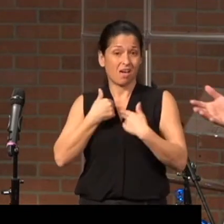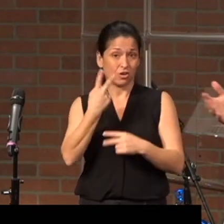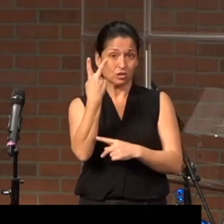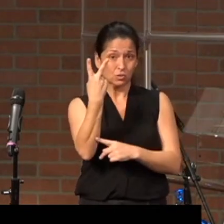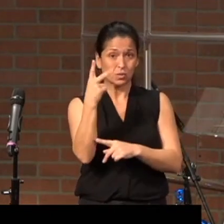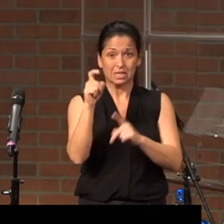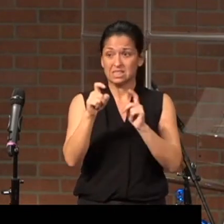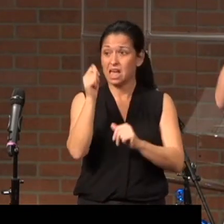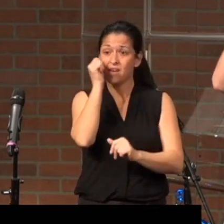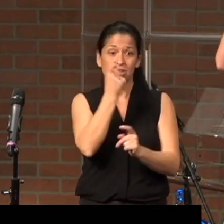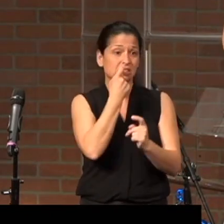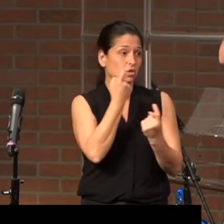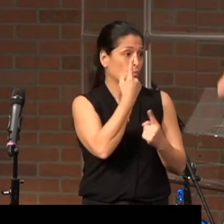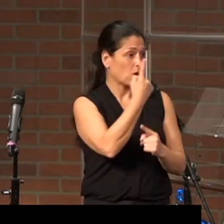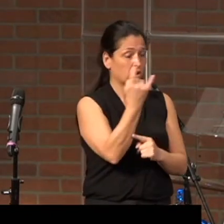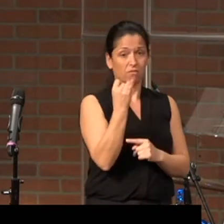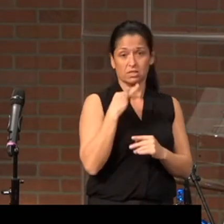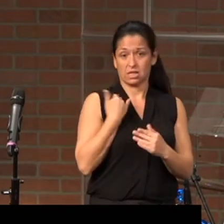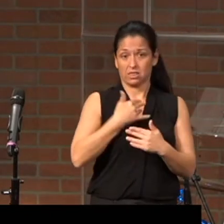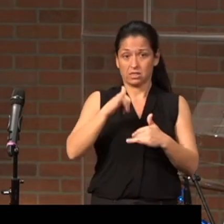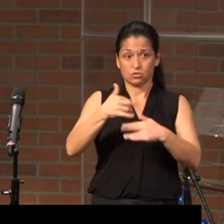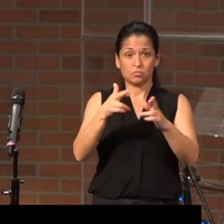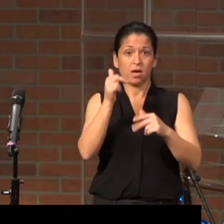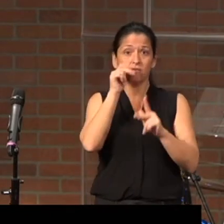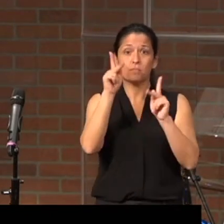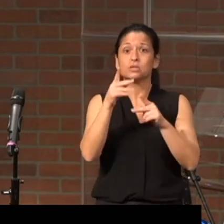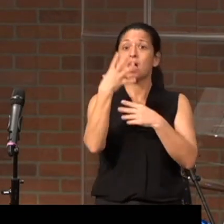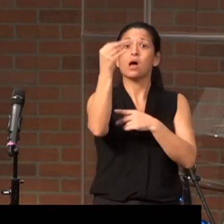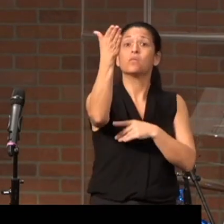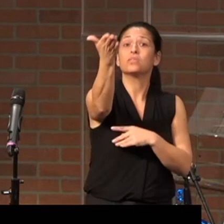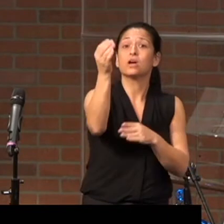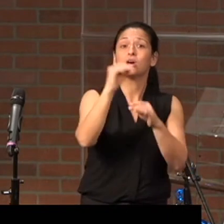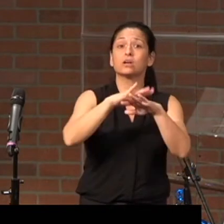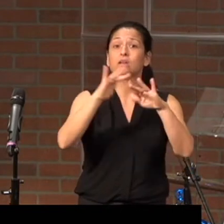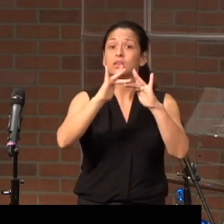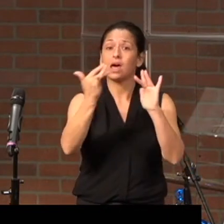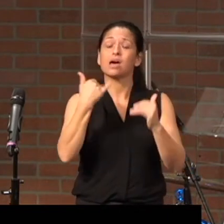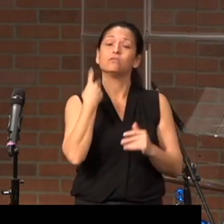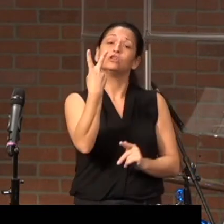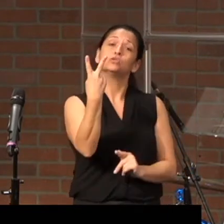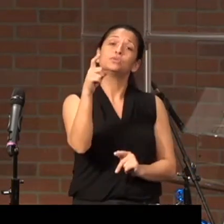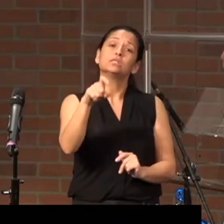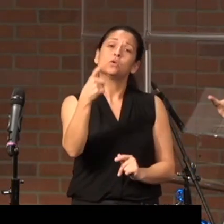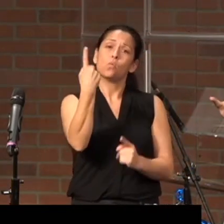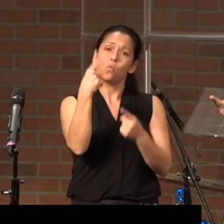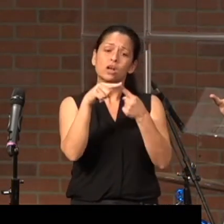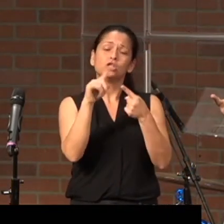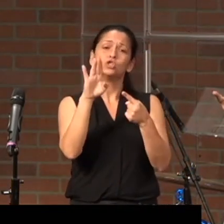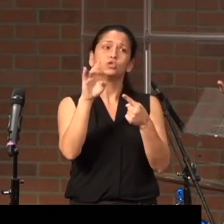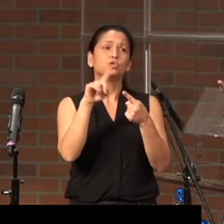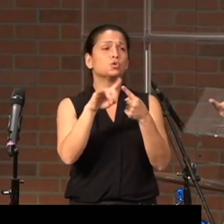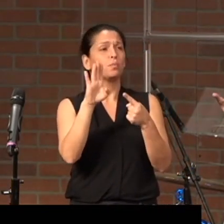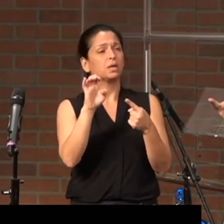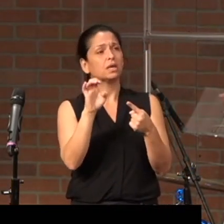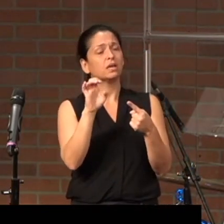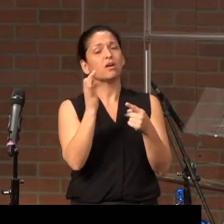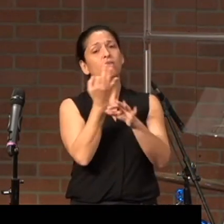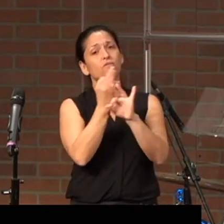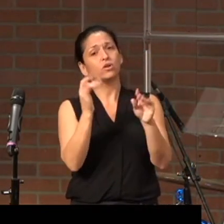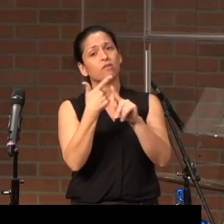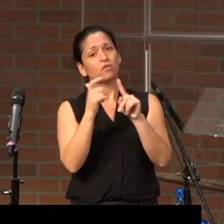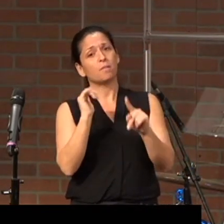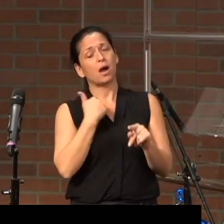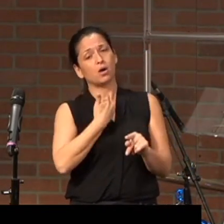Every single one of us in this room, every person out there has two needs. One is to be liberated from our